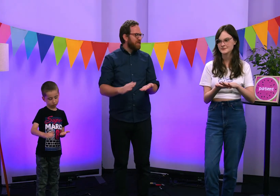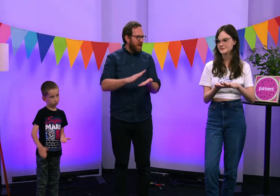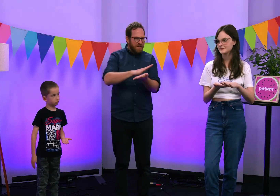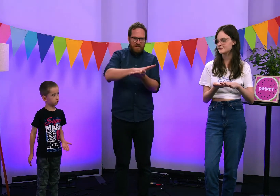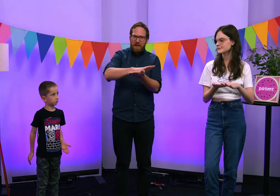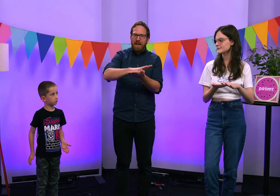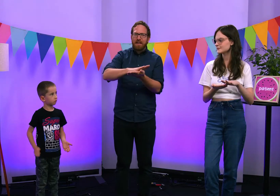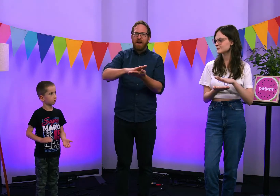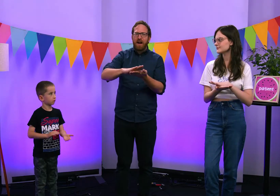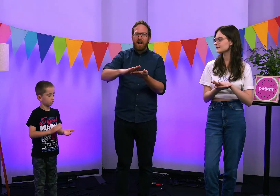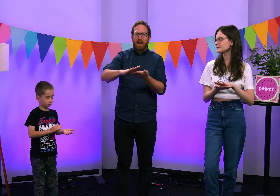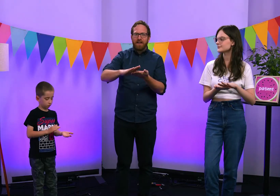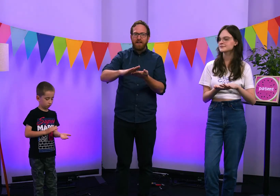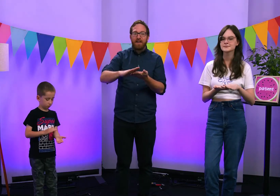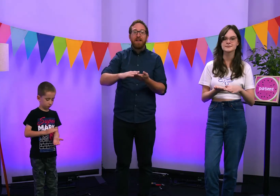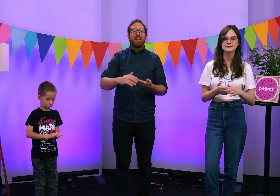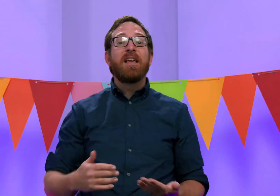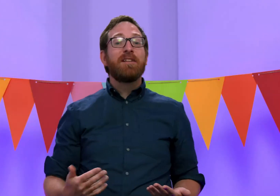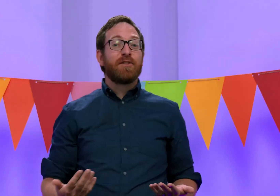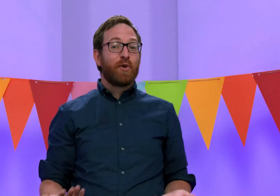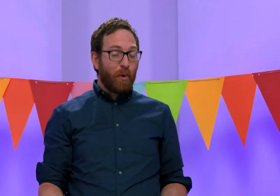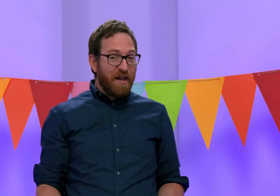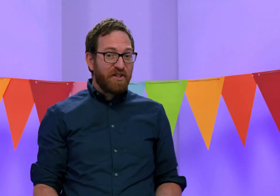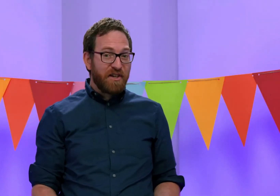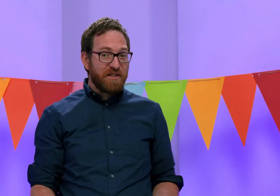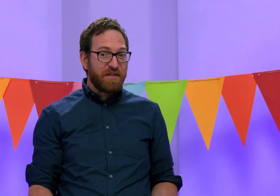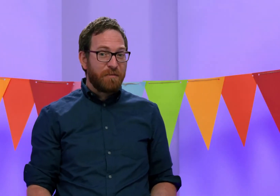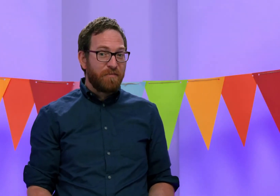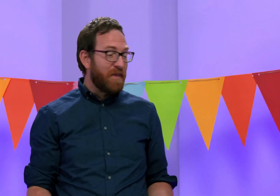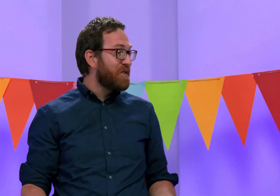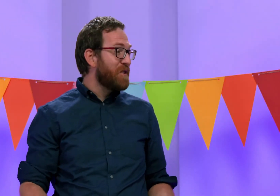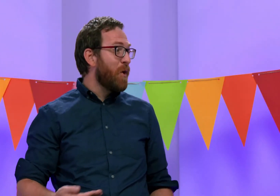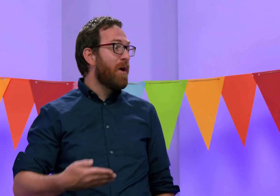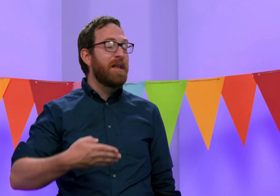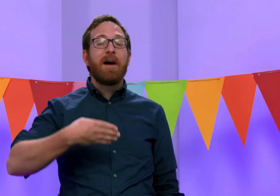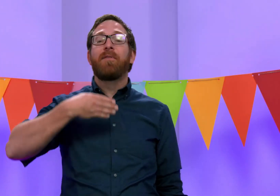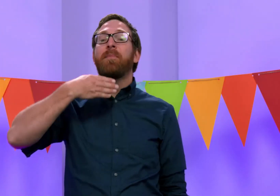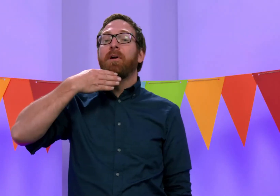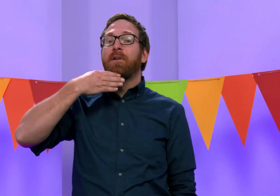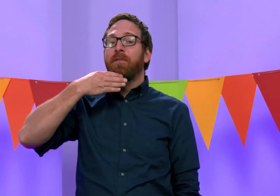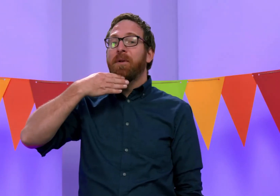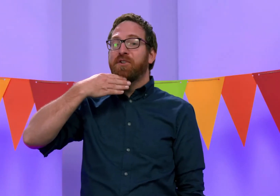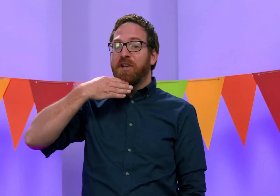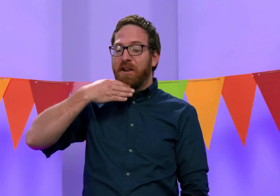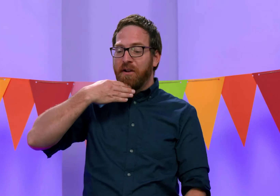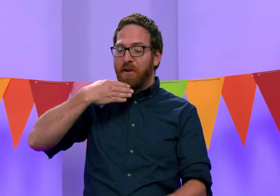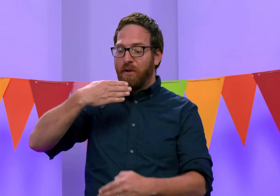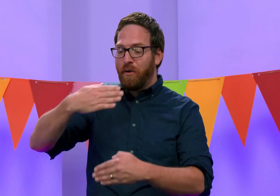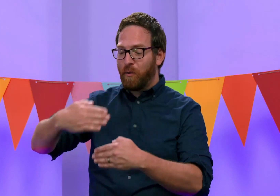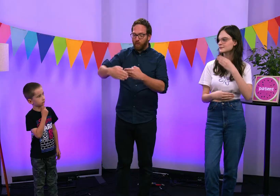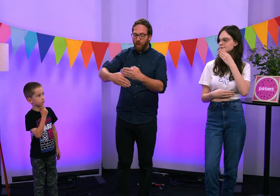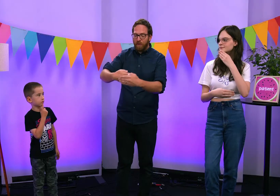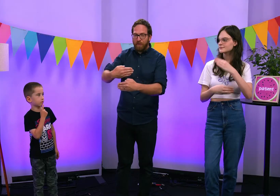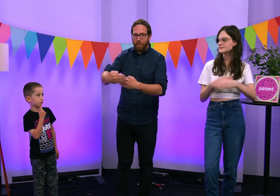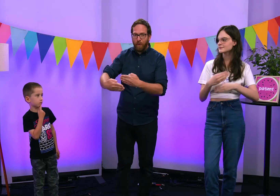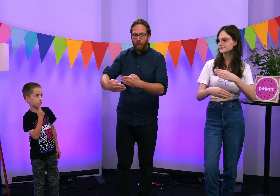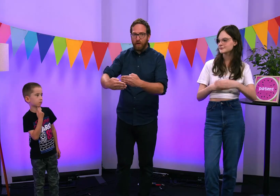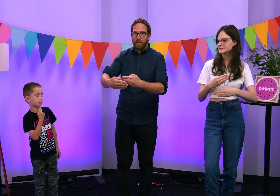Lord is tender and kind. He is gracious. Here's a new one. Yep. From your chin, rolling forward.